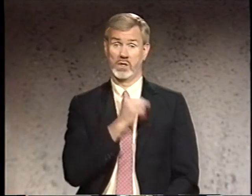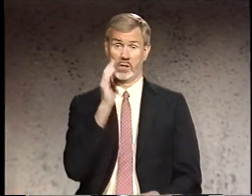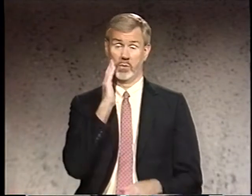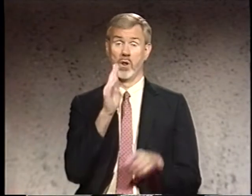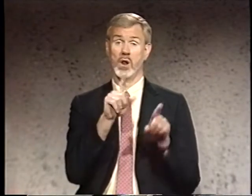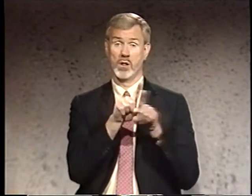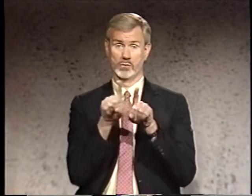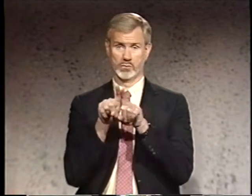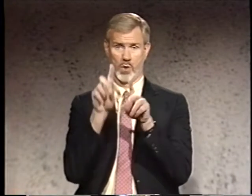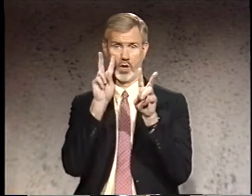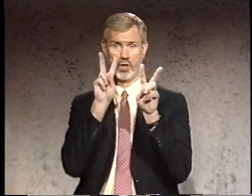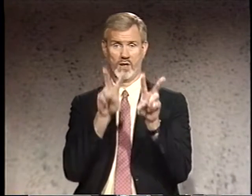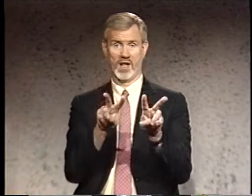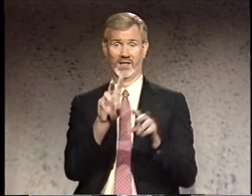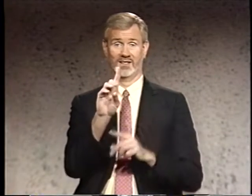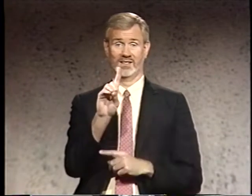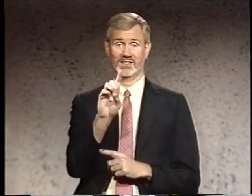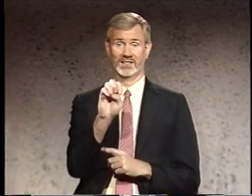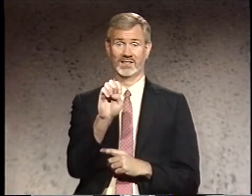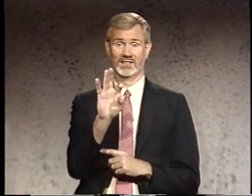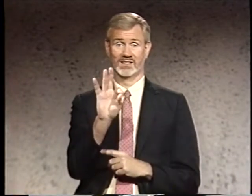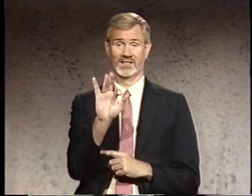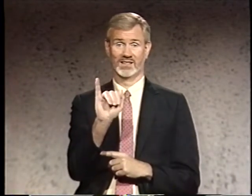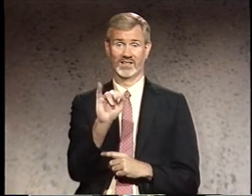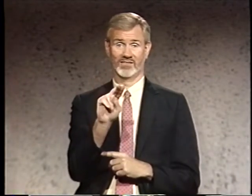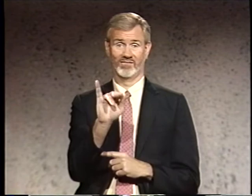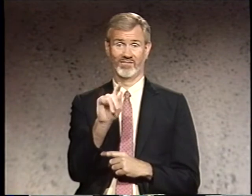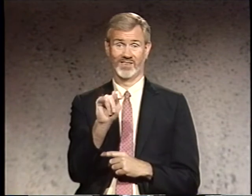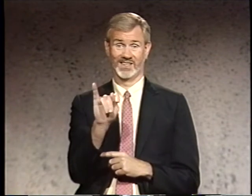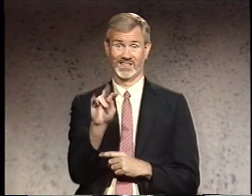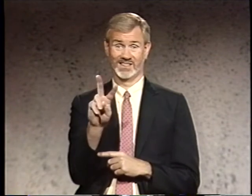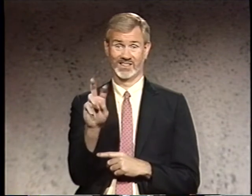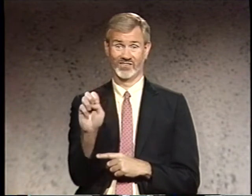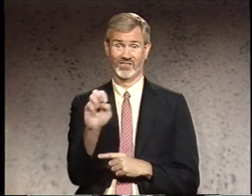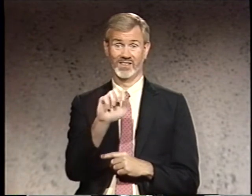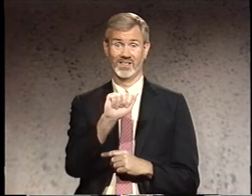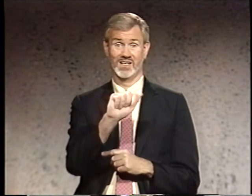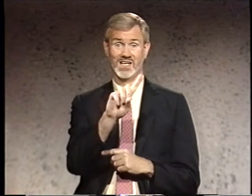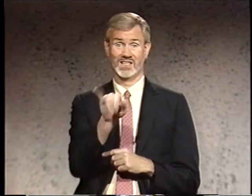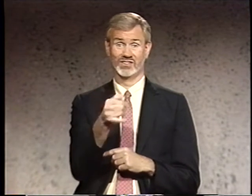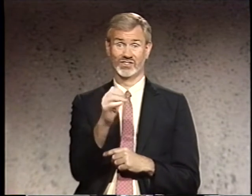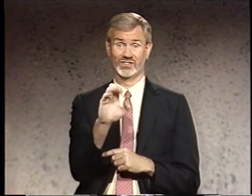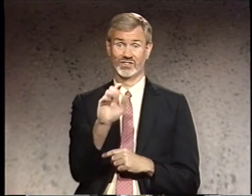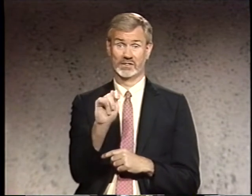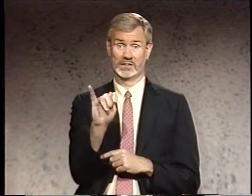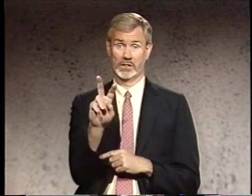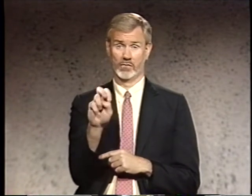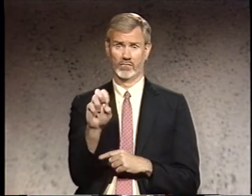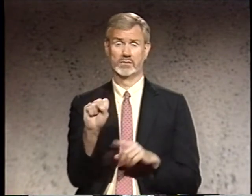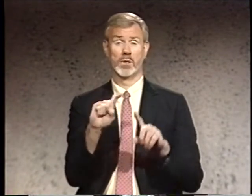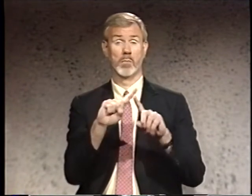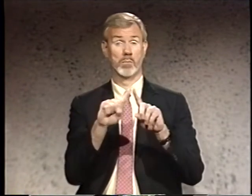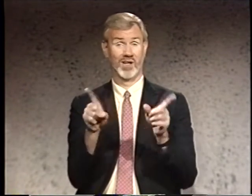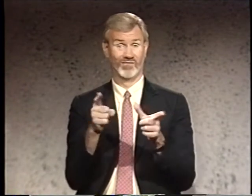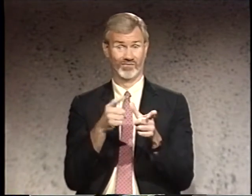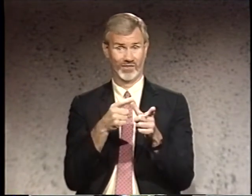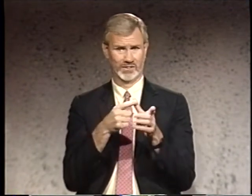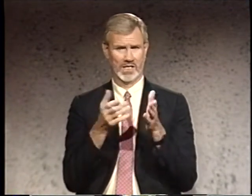We will also look at definitive adjectives. But first,